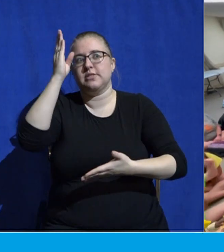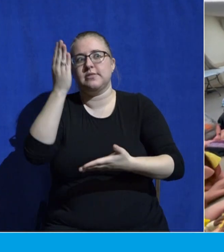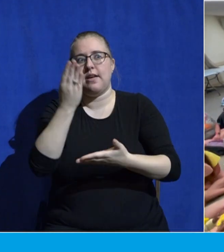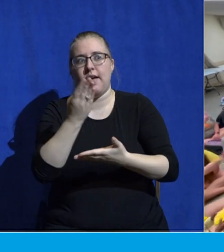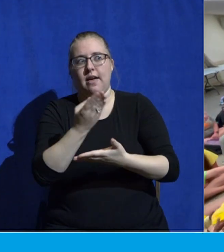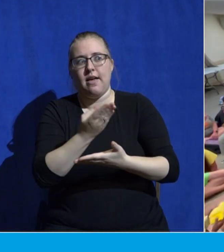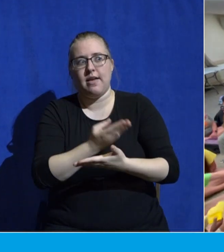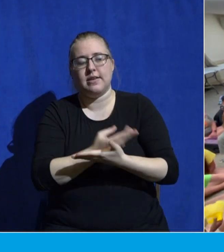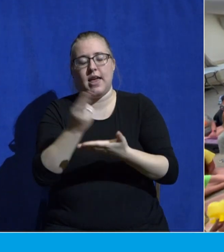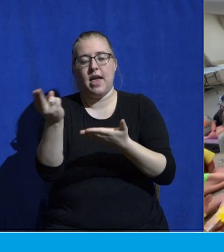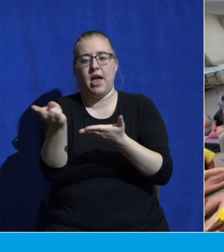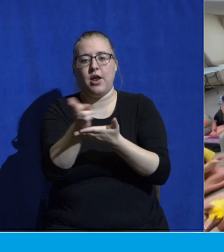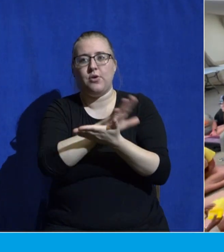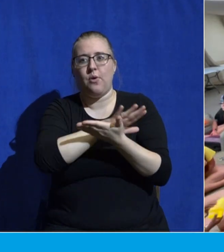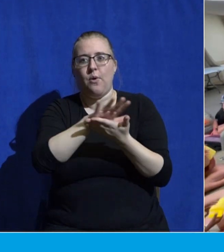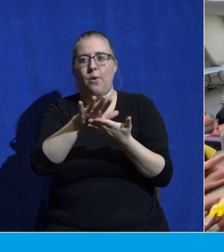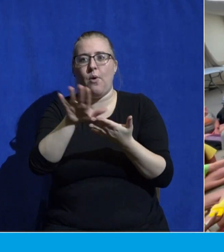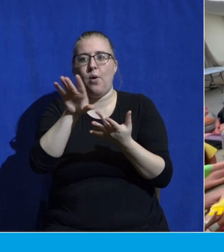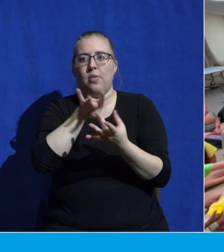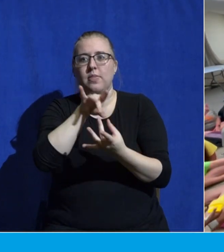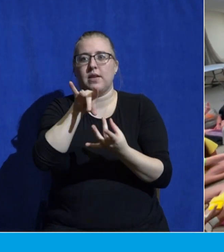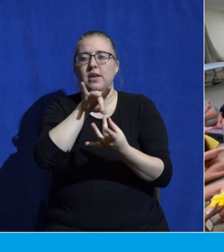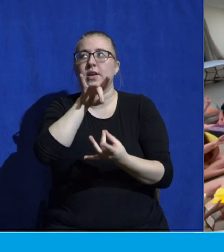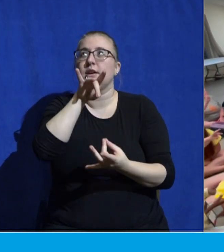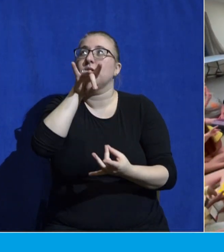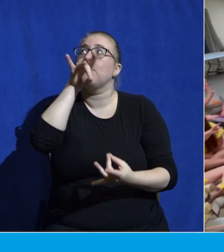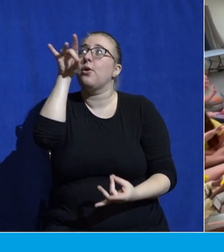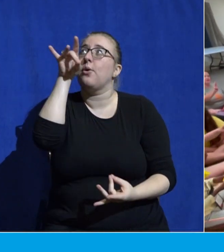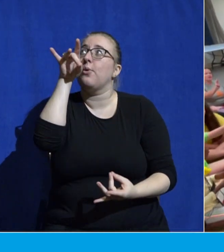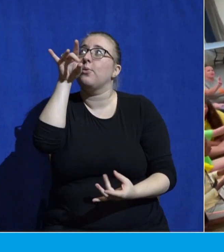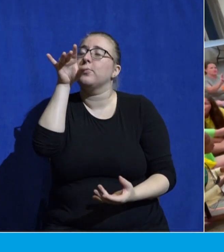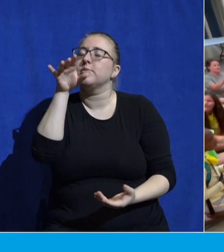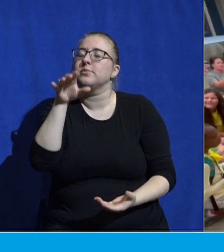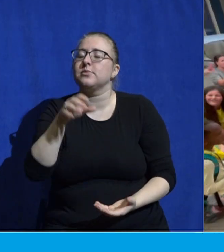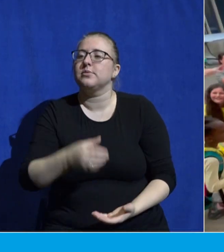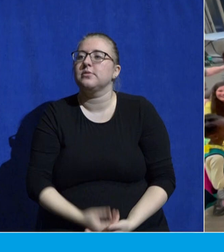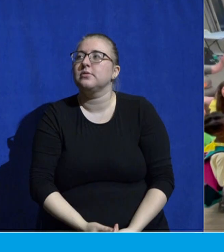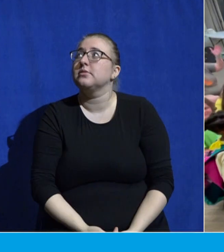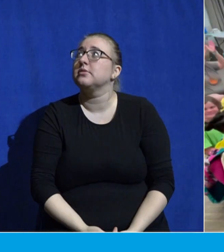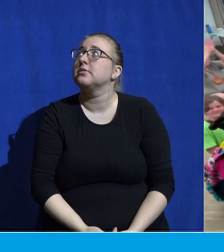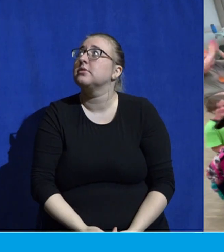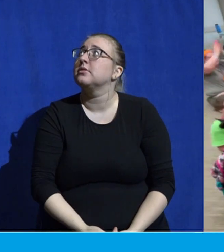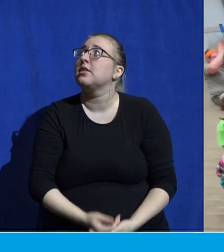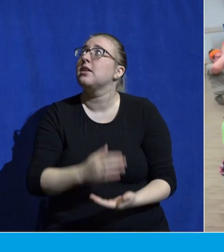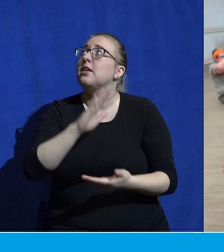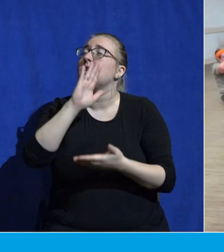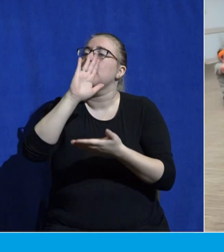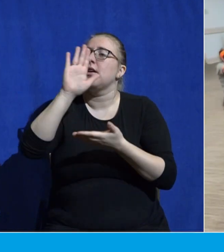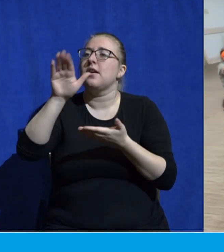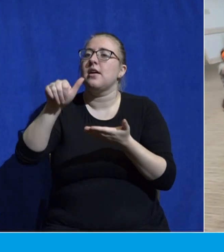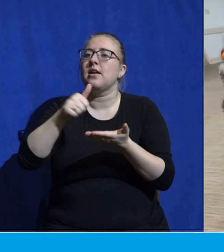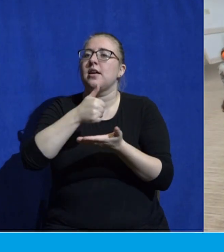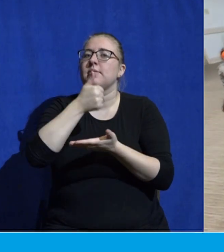Son, and Holy Ghost. Amen.